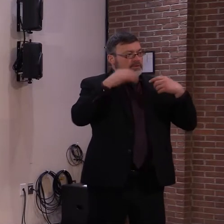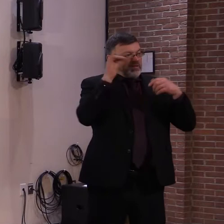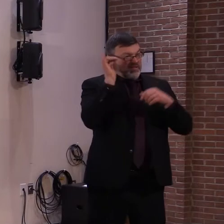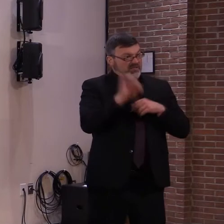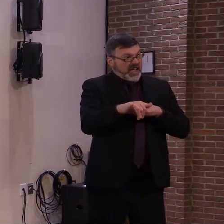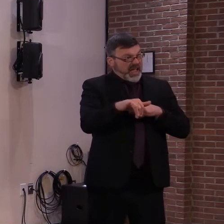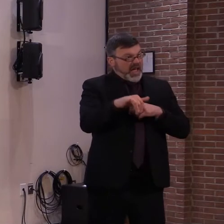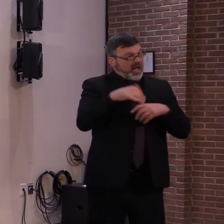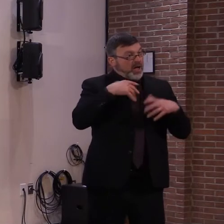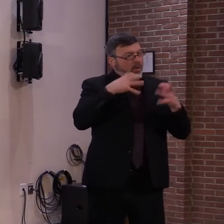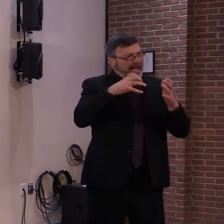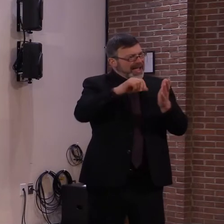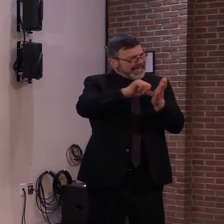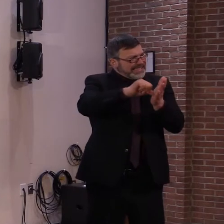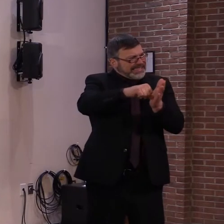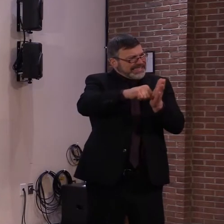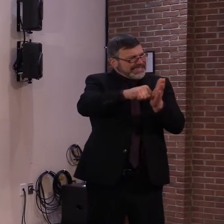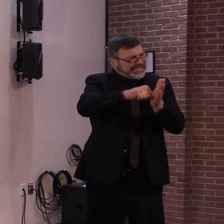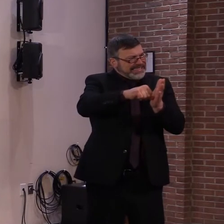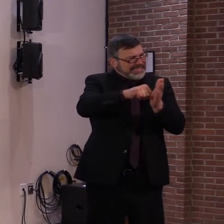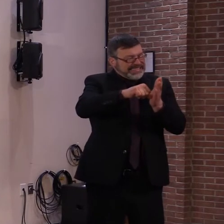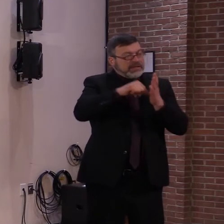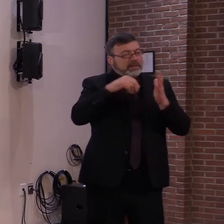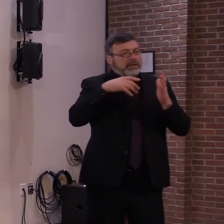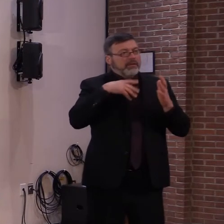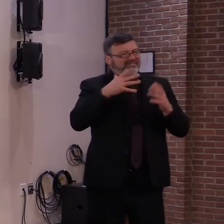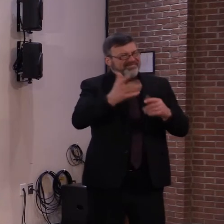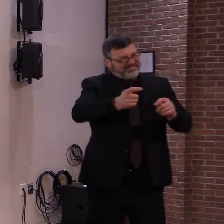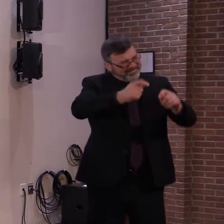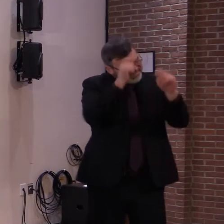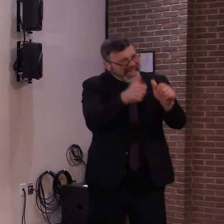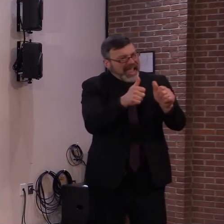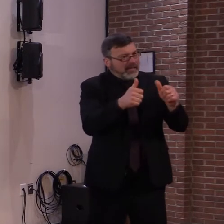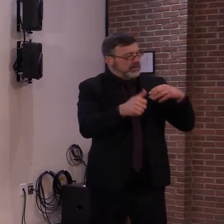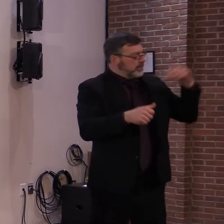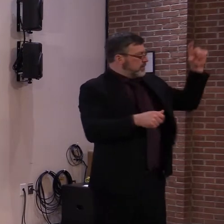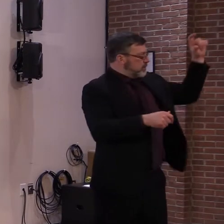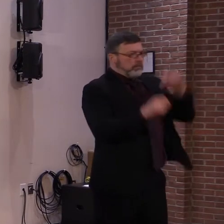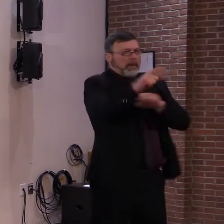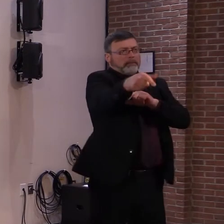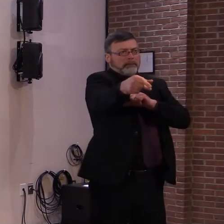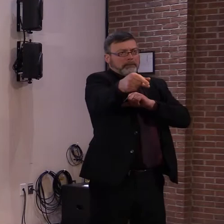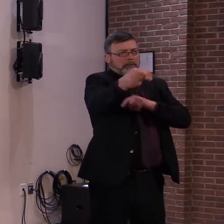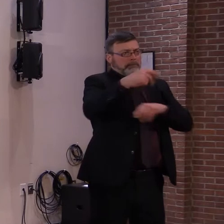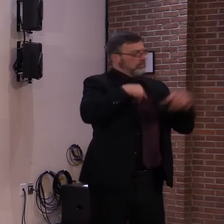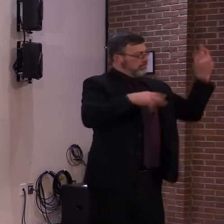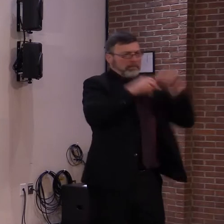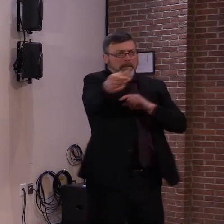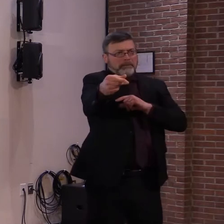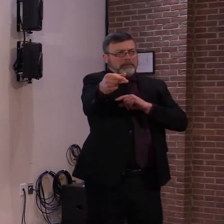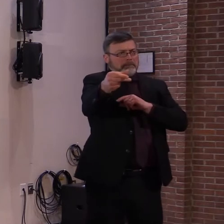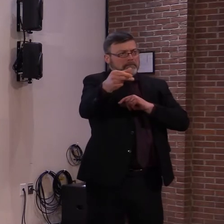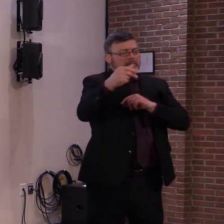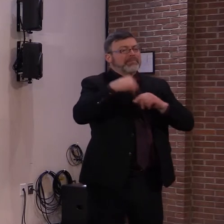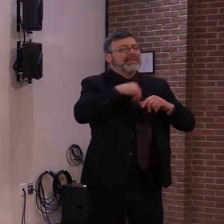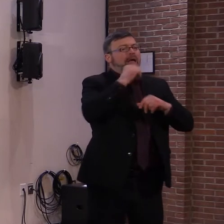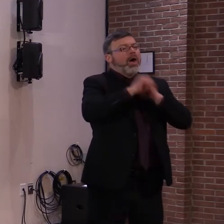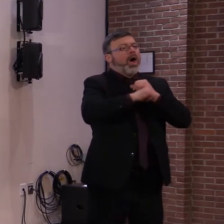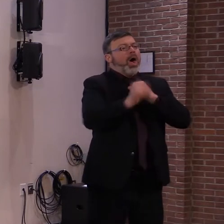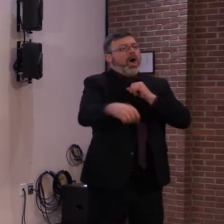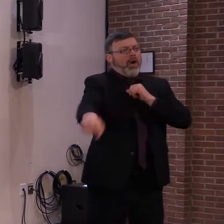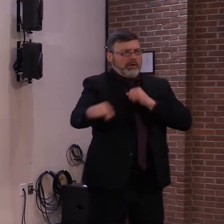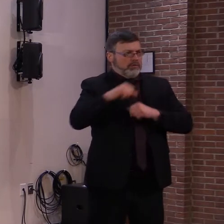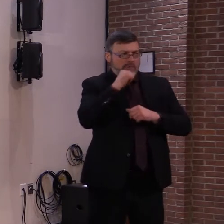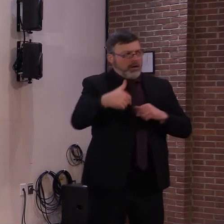that number of doses being manufactured and shipped to the states. The more doses we get, the faster